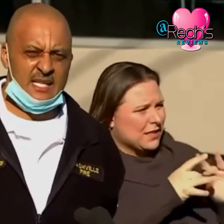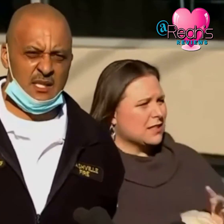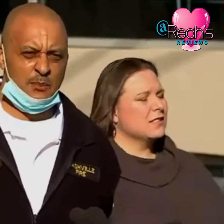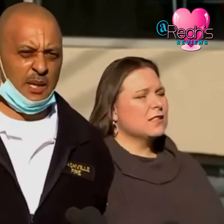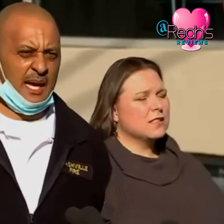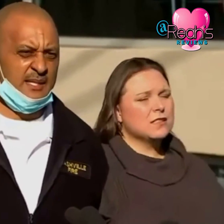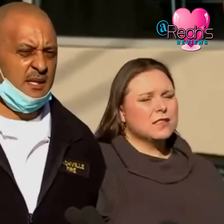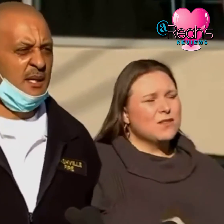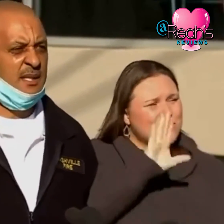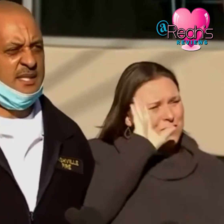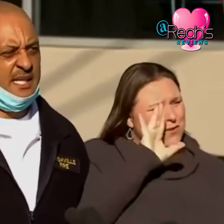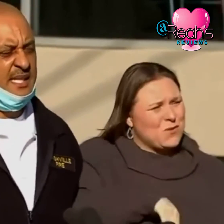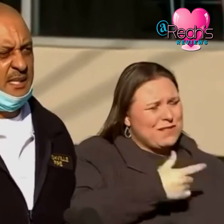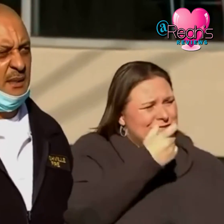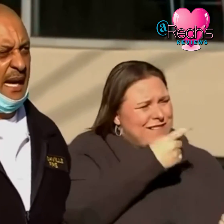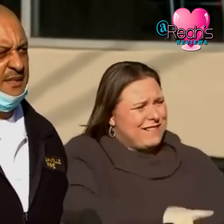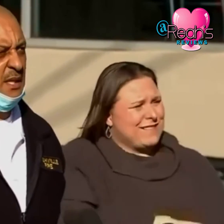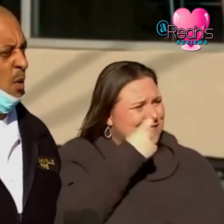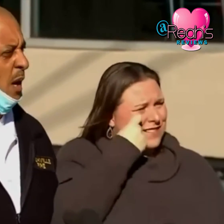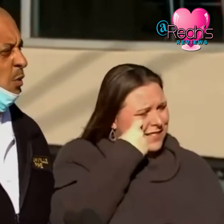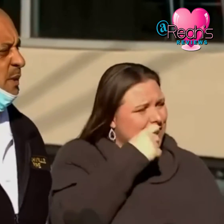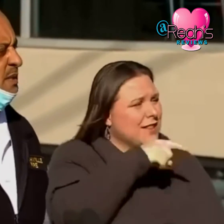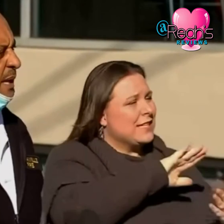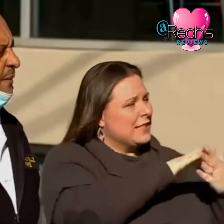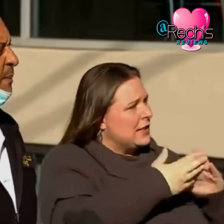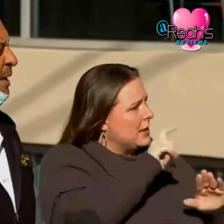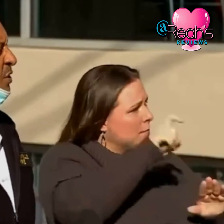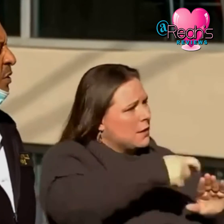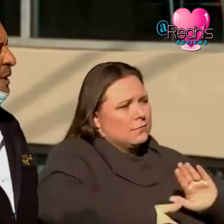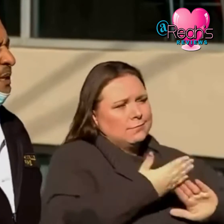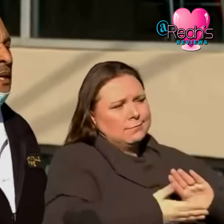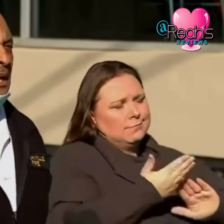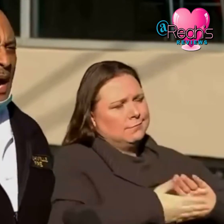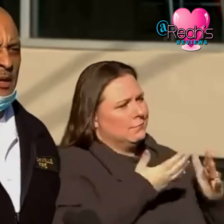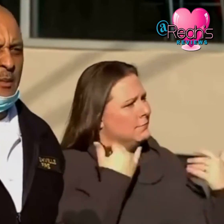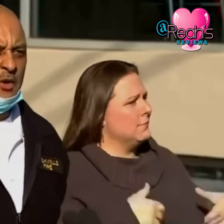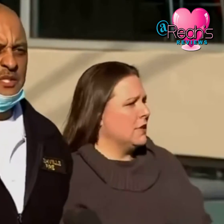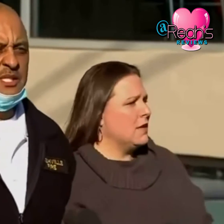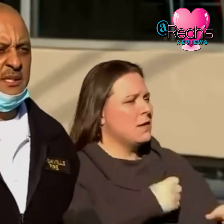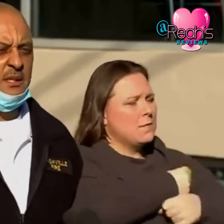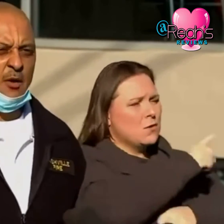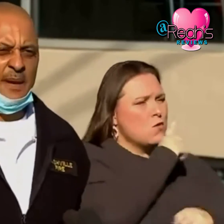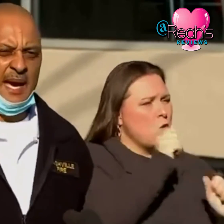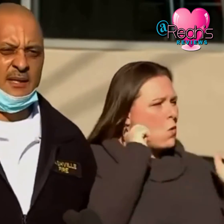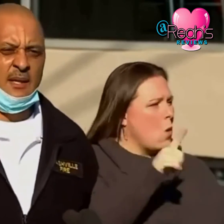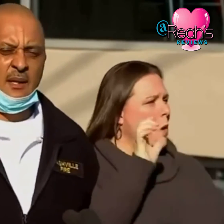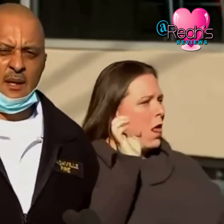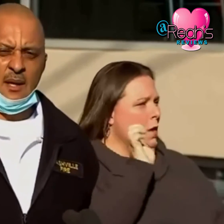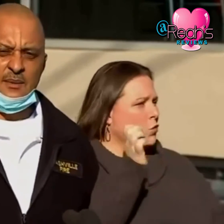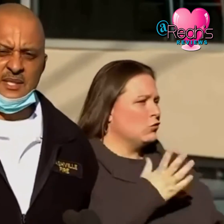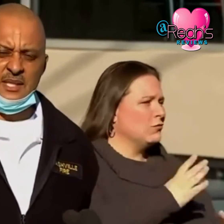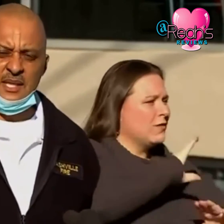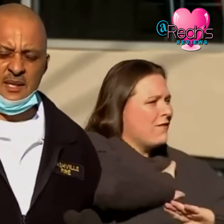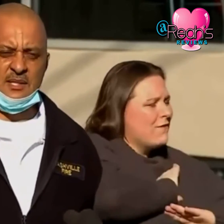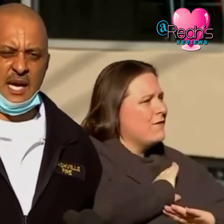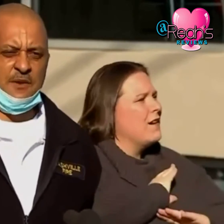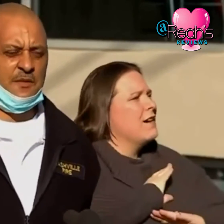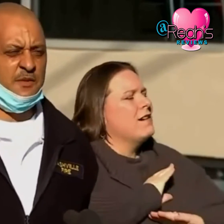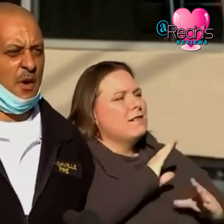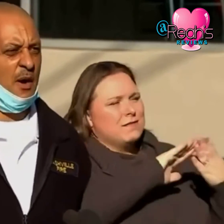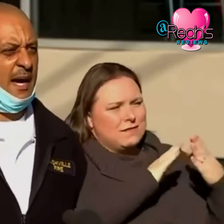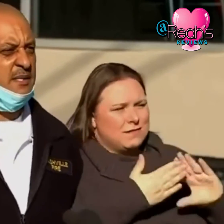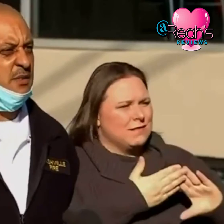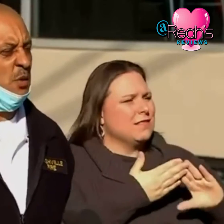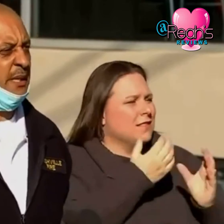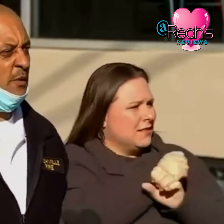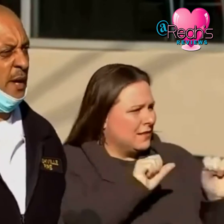this incident took place the city city still has to go on we still have to make sure that all emergencies are met the city is safe